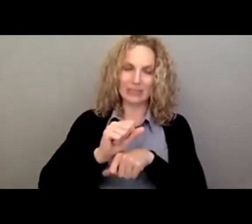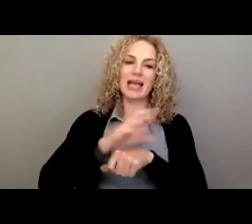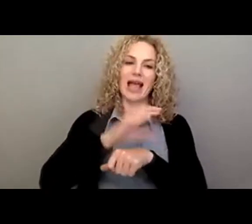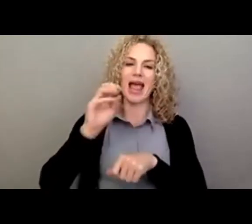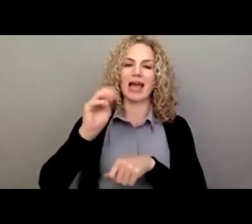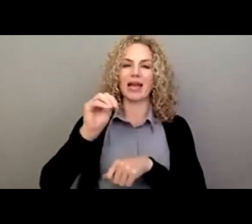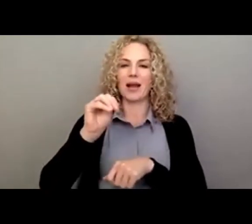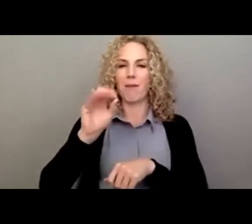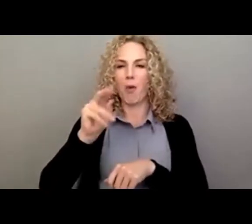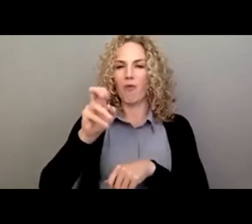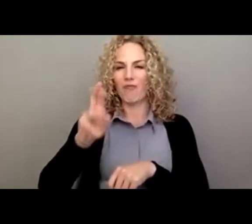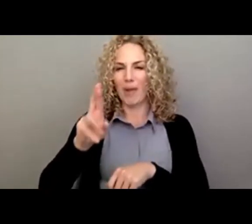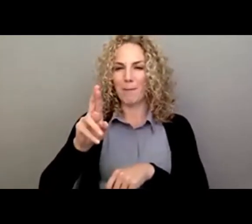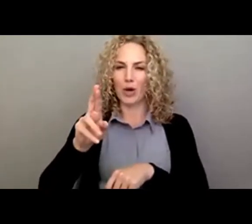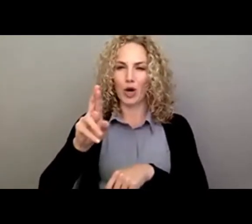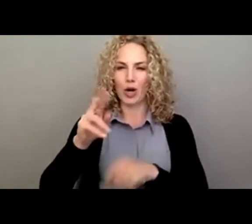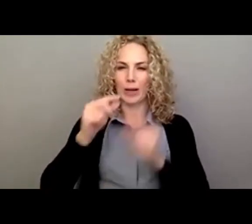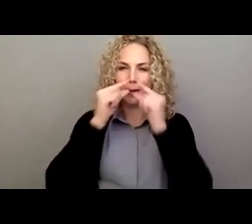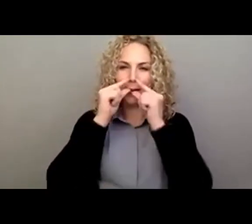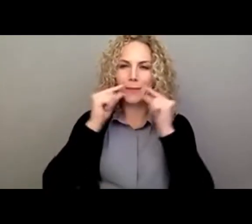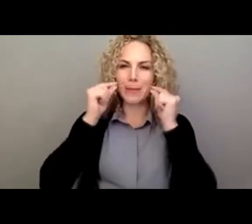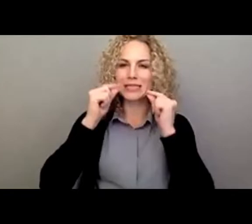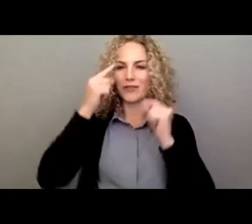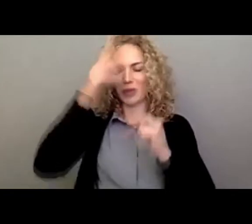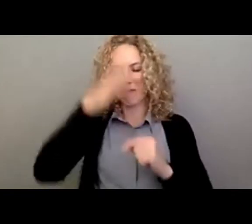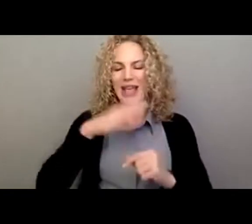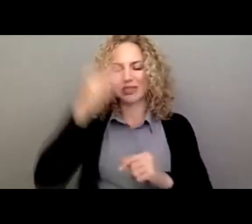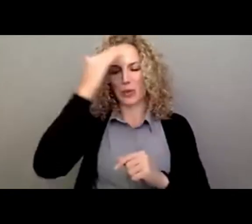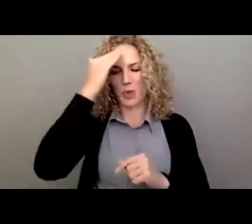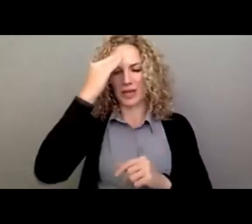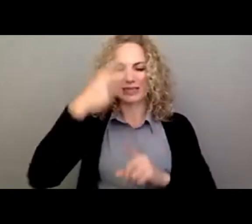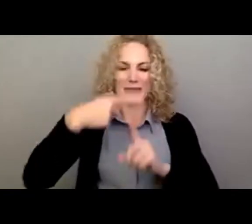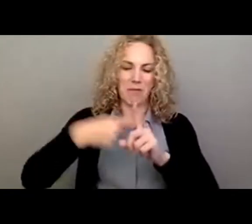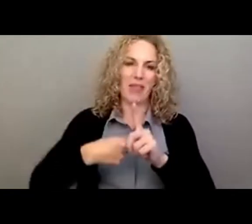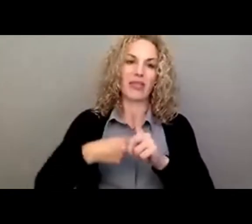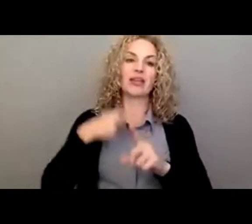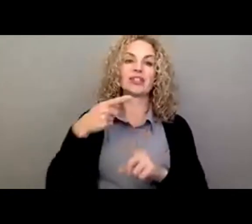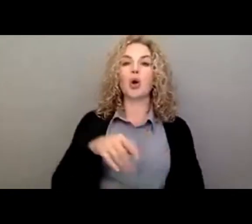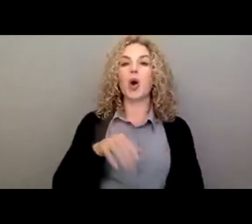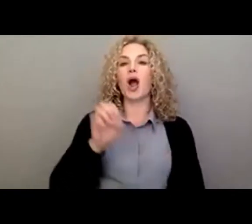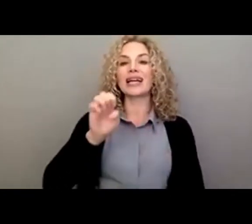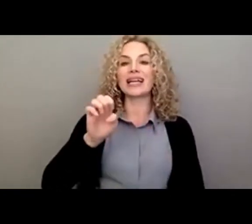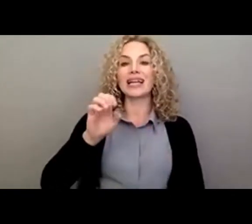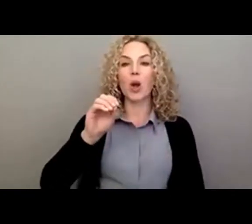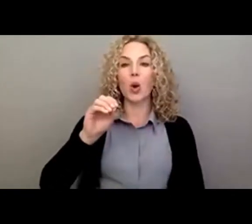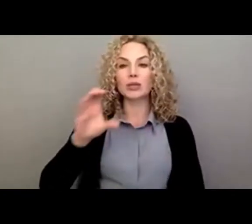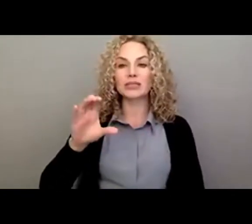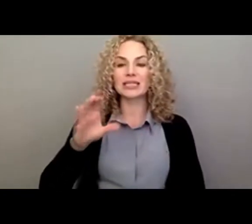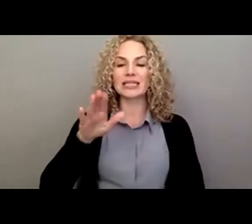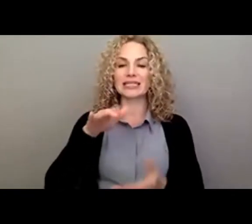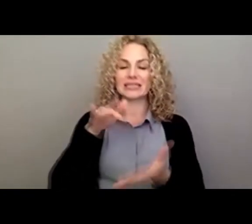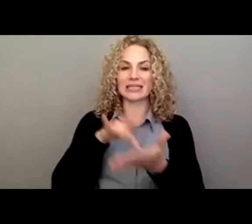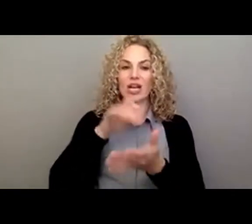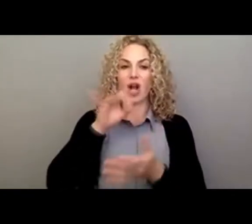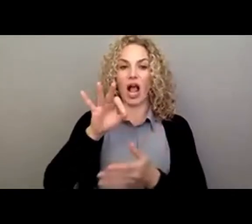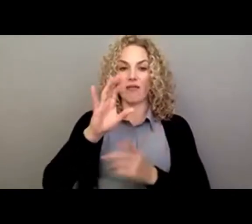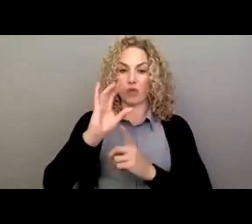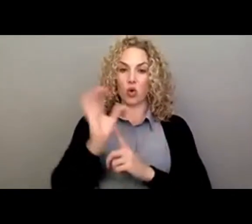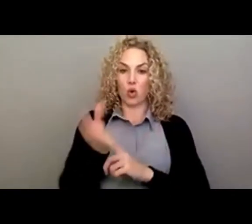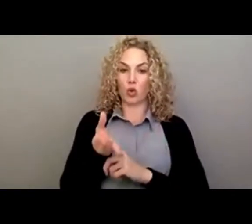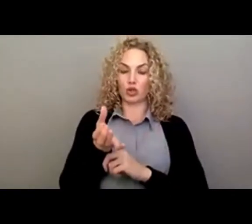Our Disability Awareness Committee and our EEOC and our Center of Culture has been